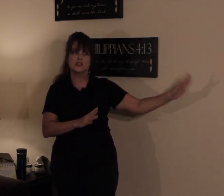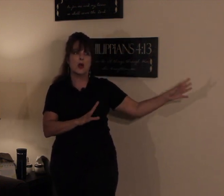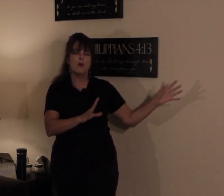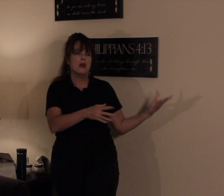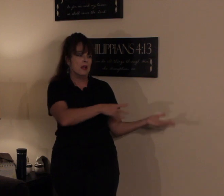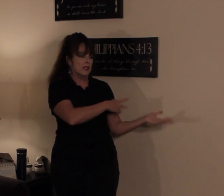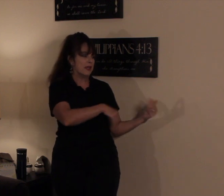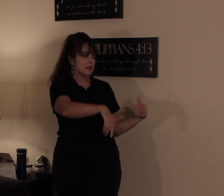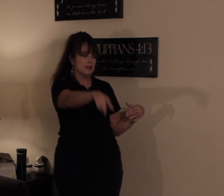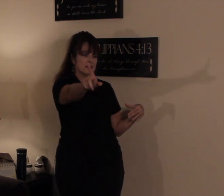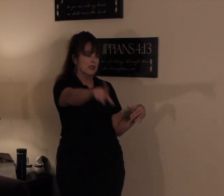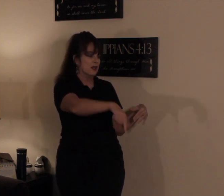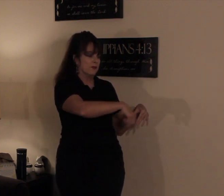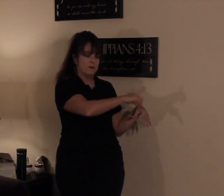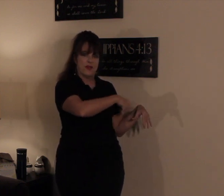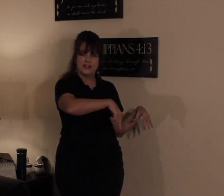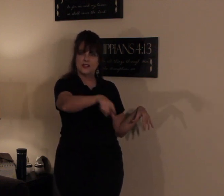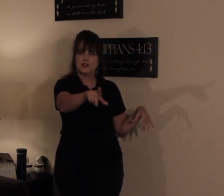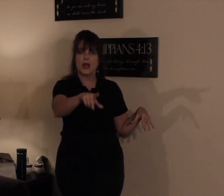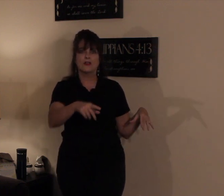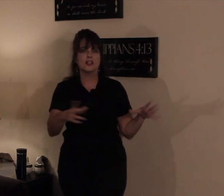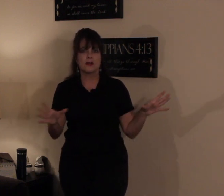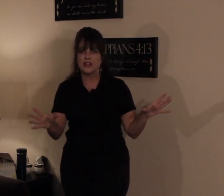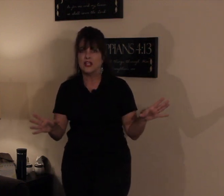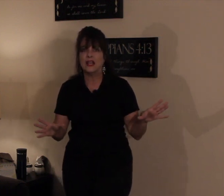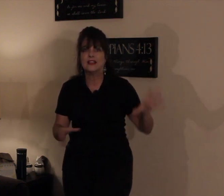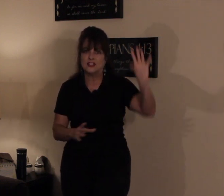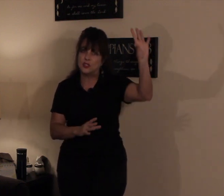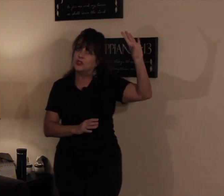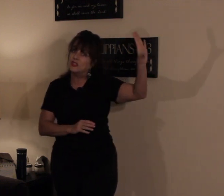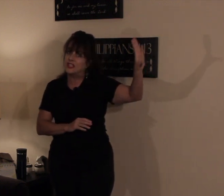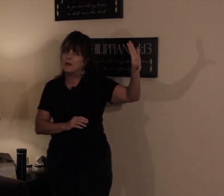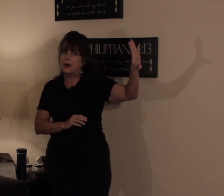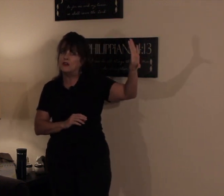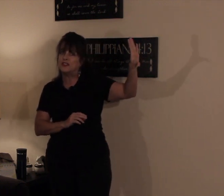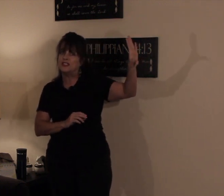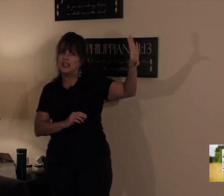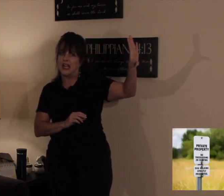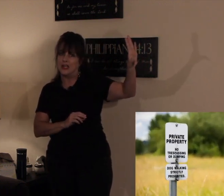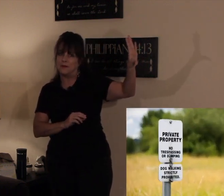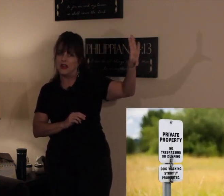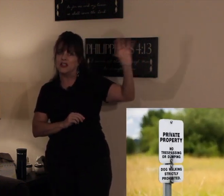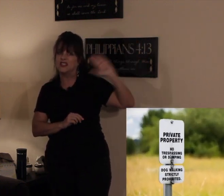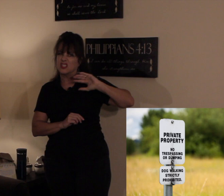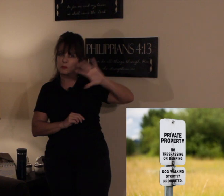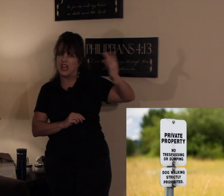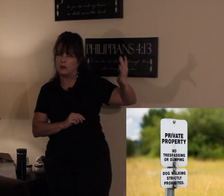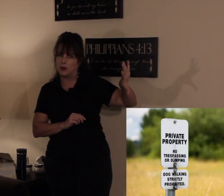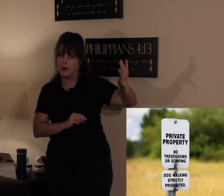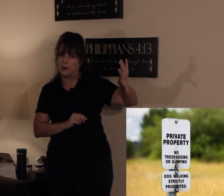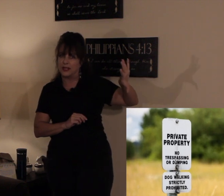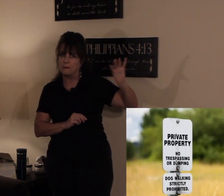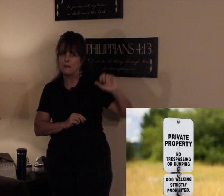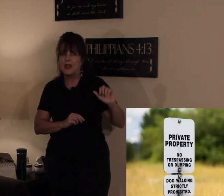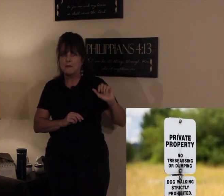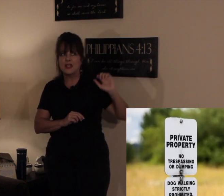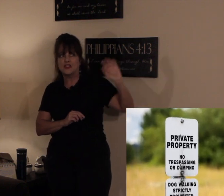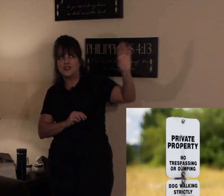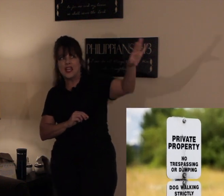There's no, like, little fences around it or anything like this. You do see a post-it sign up there and it says private property. But then you see